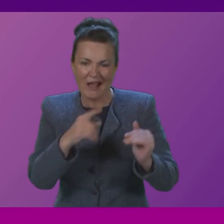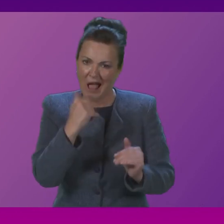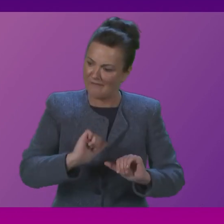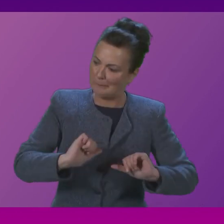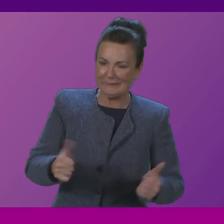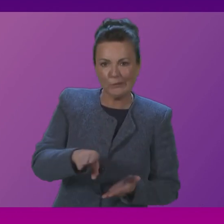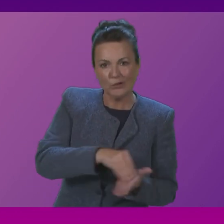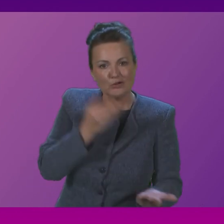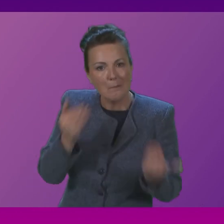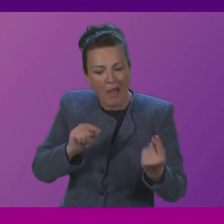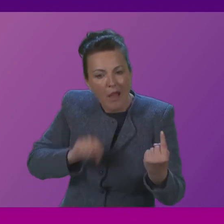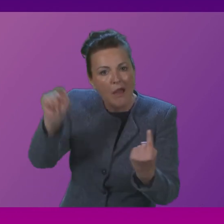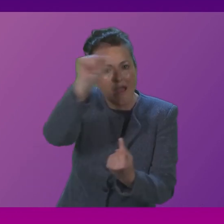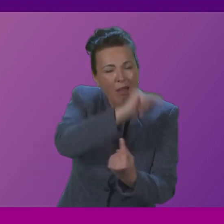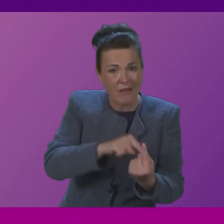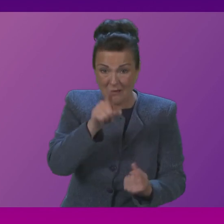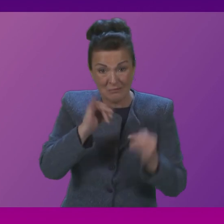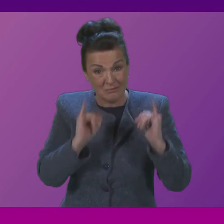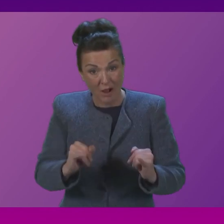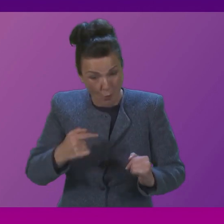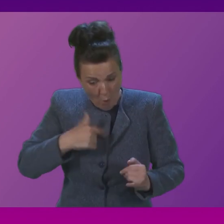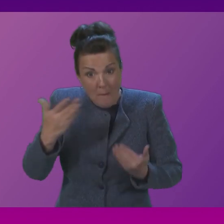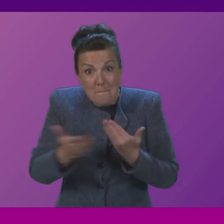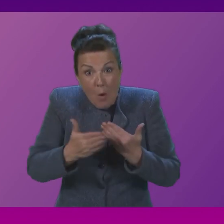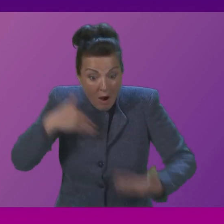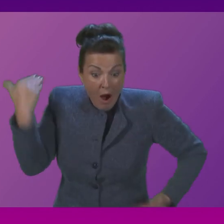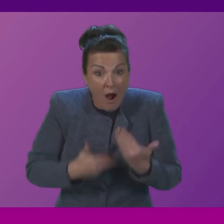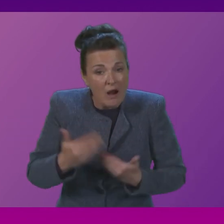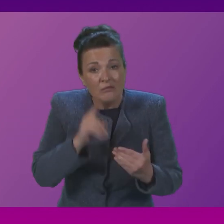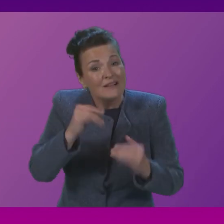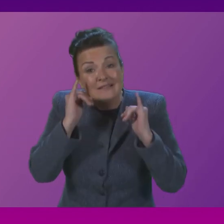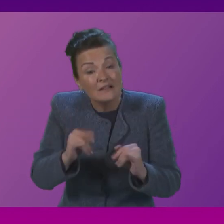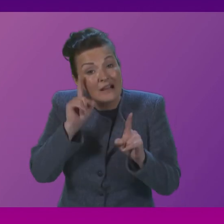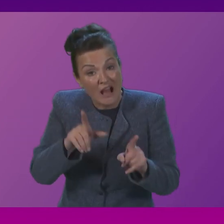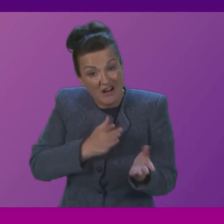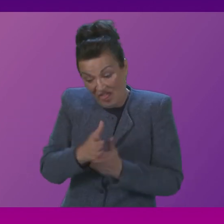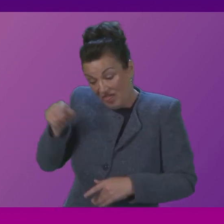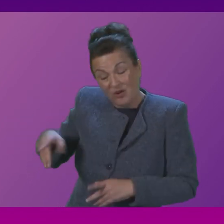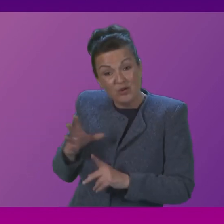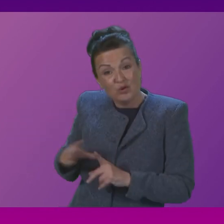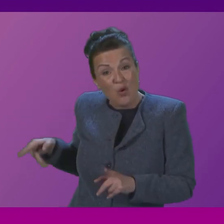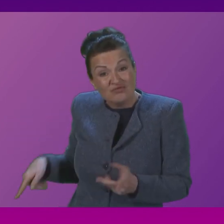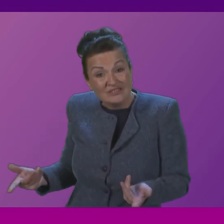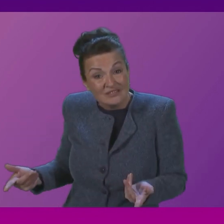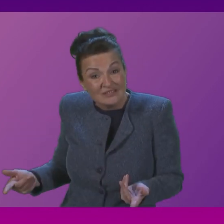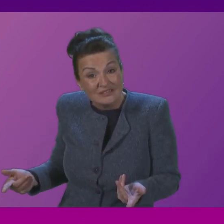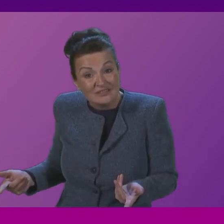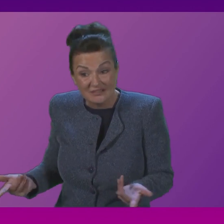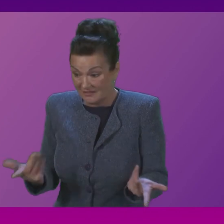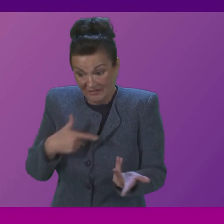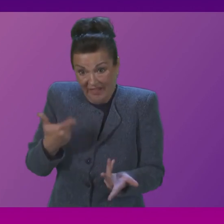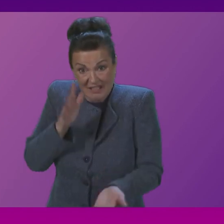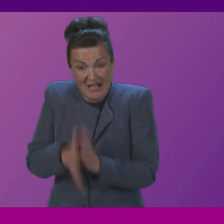our progress has been impeded by a broken UK labour market does the first minister agree that it's only with Scottish independence